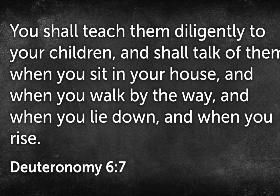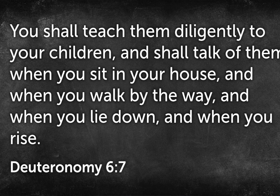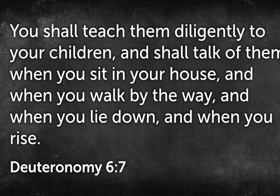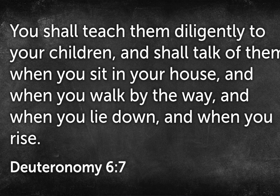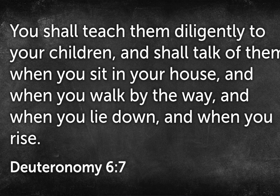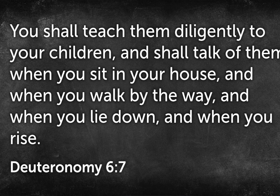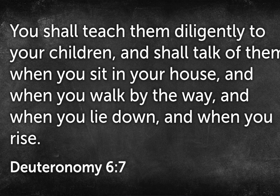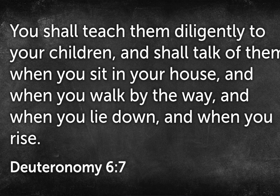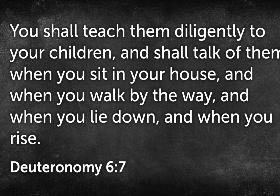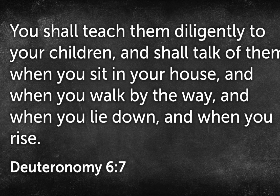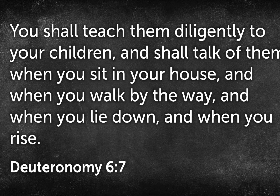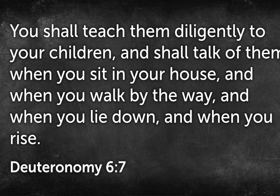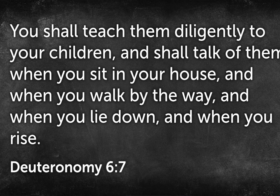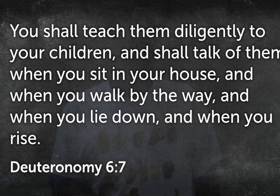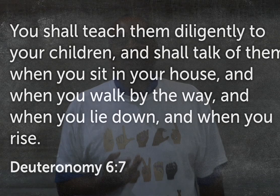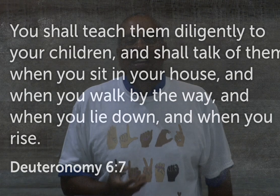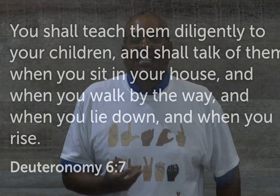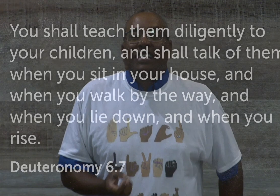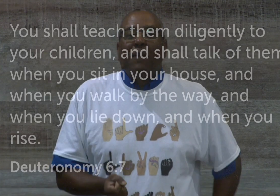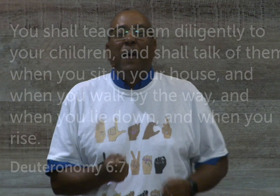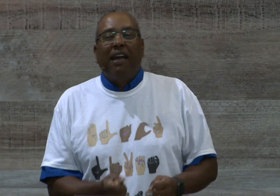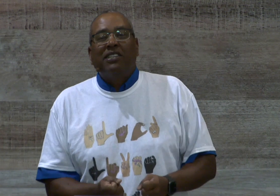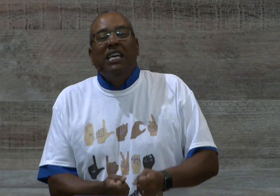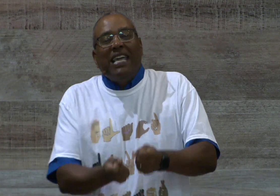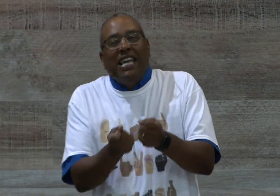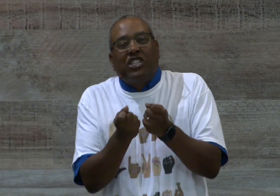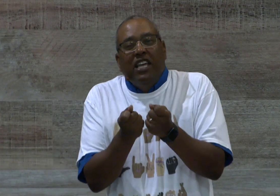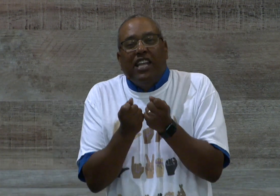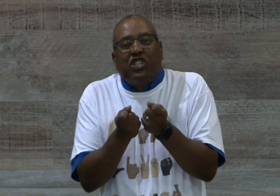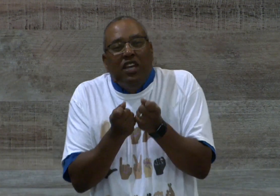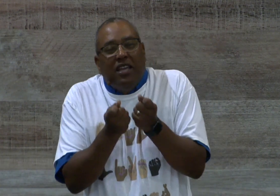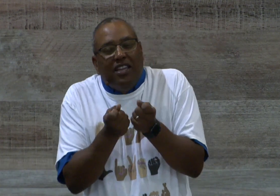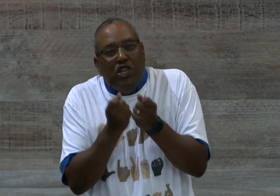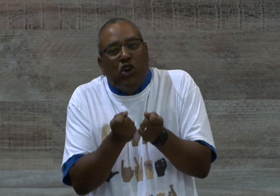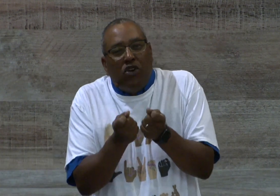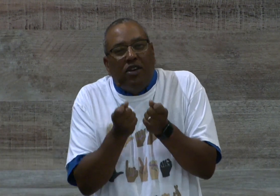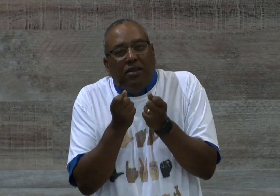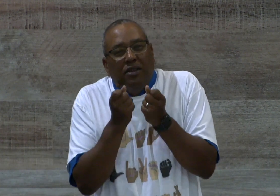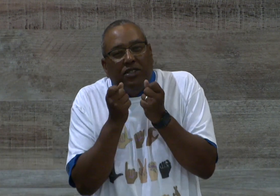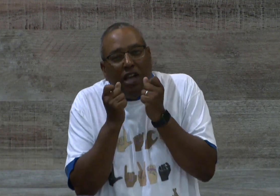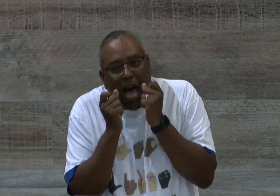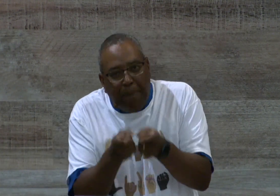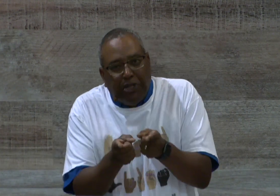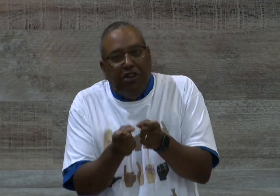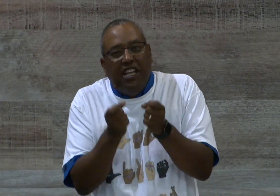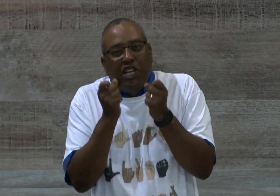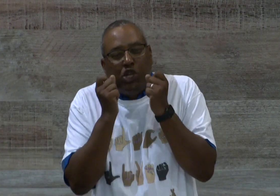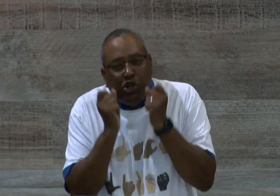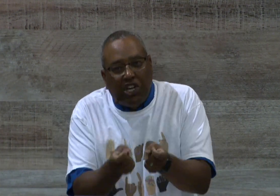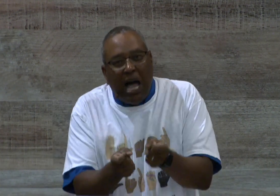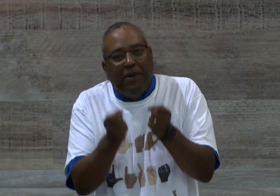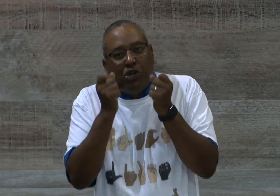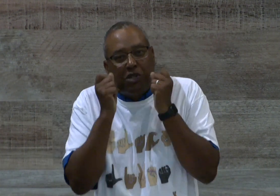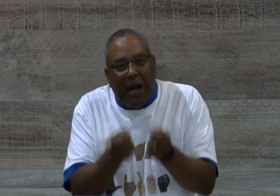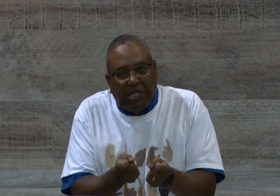when you rise. My friends, say, parents, it's your opportunity, it's your job, it's your responsibility